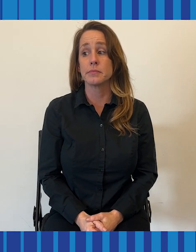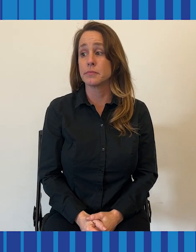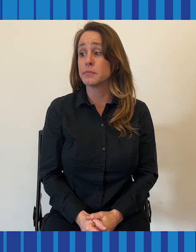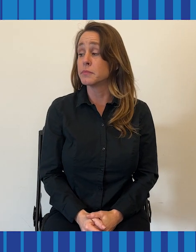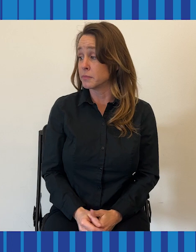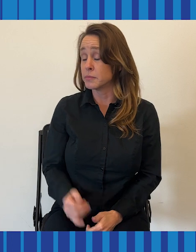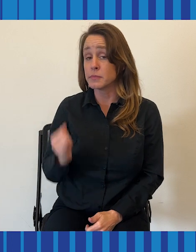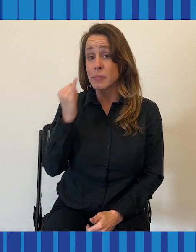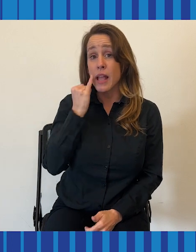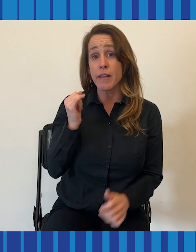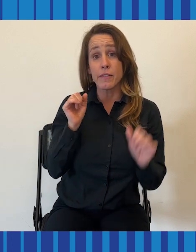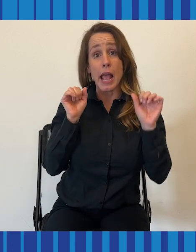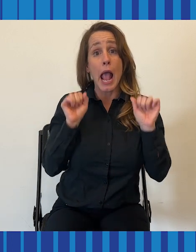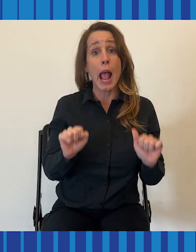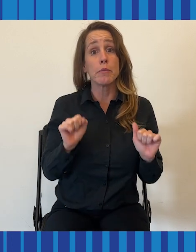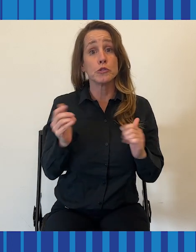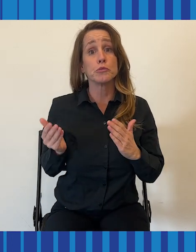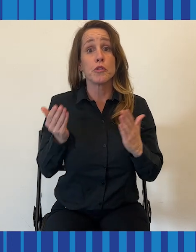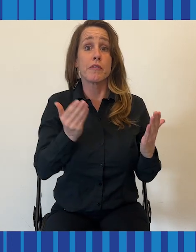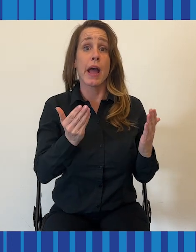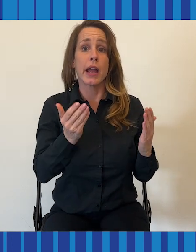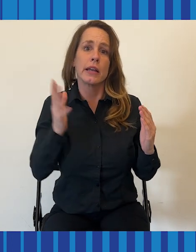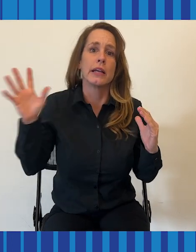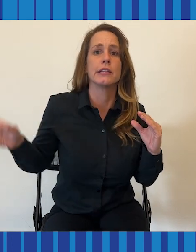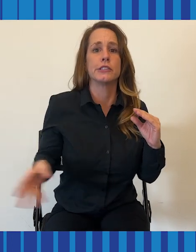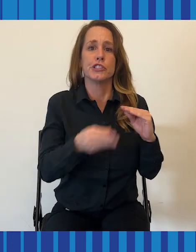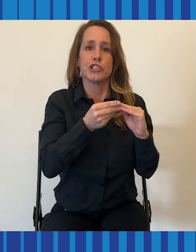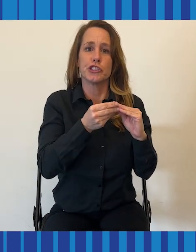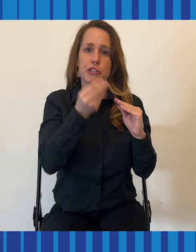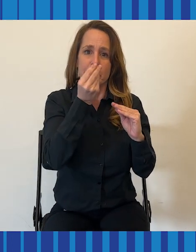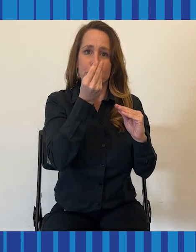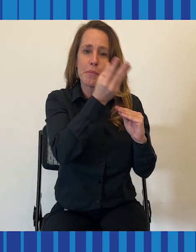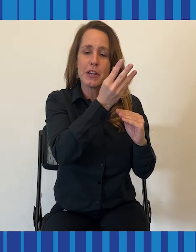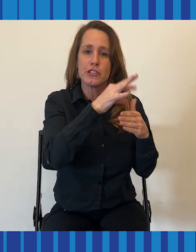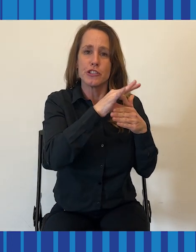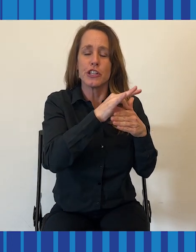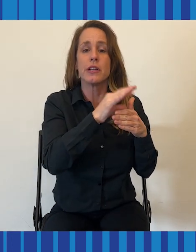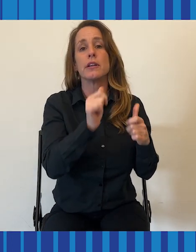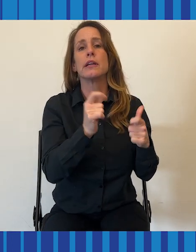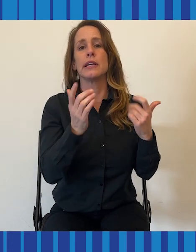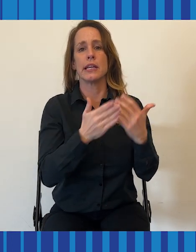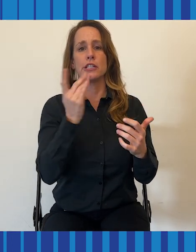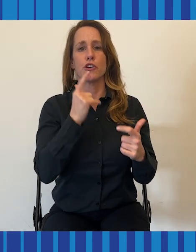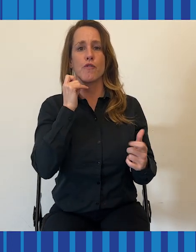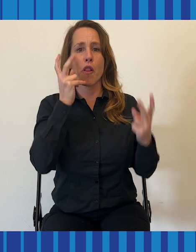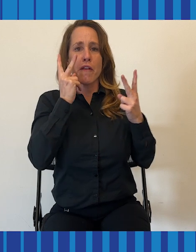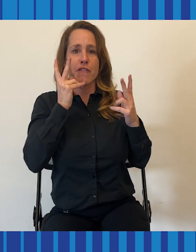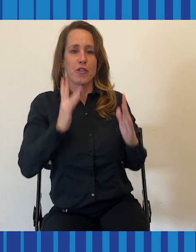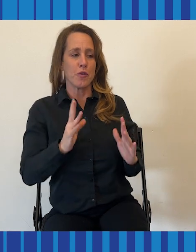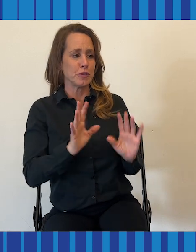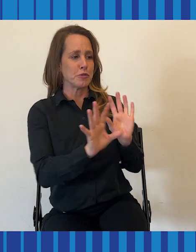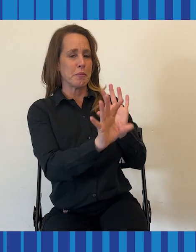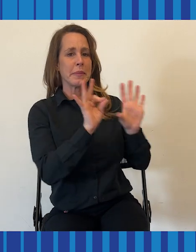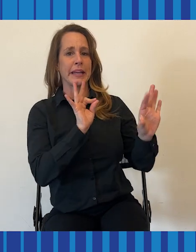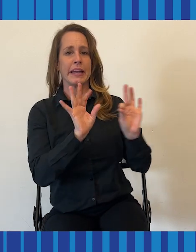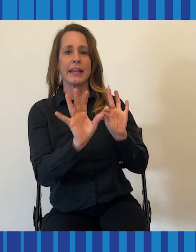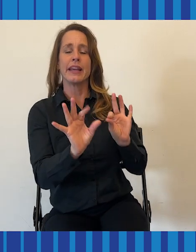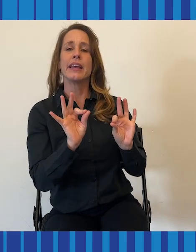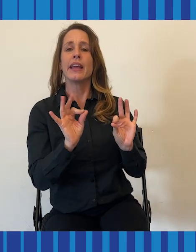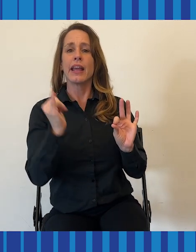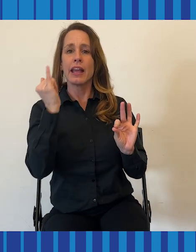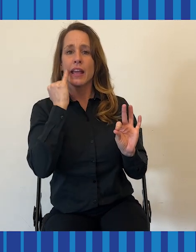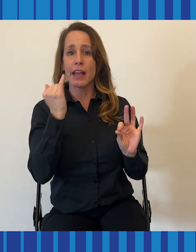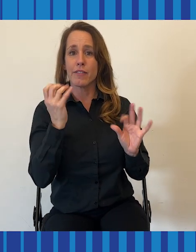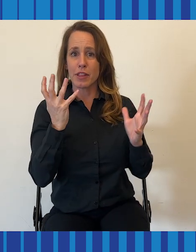If we are able to provide additional content, it would be much, much easier for the viewer to select whether they want